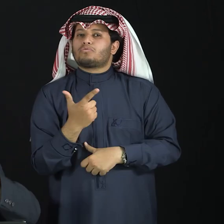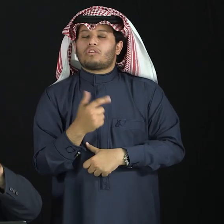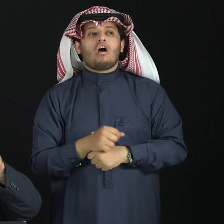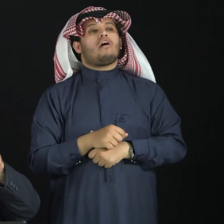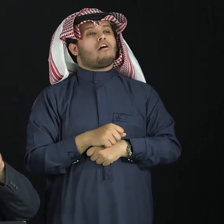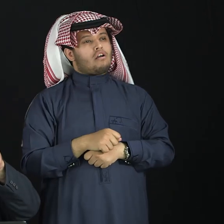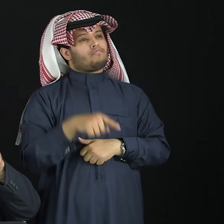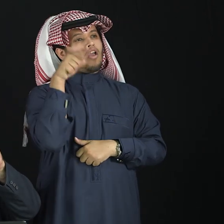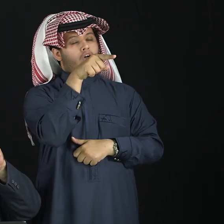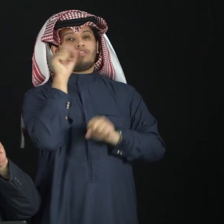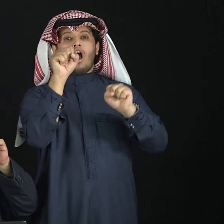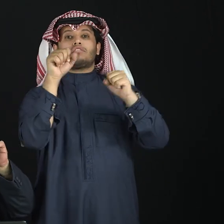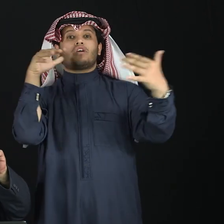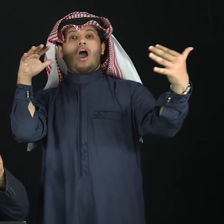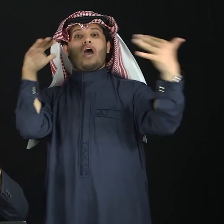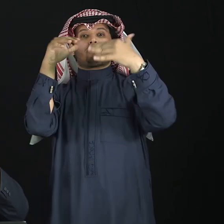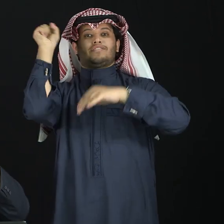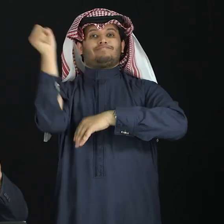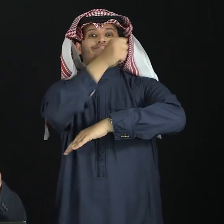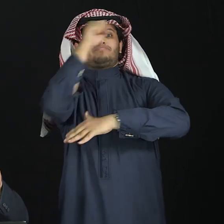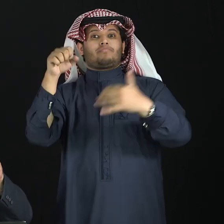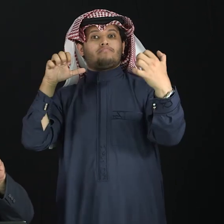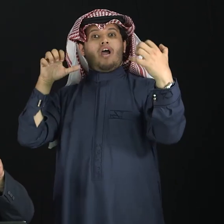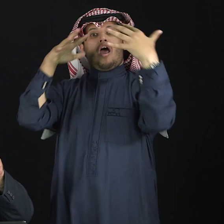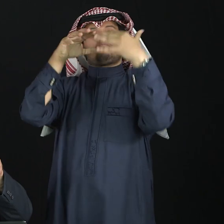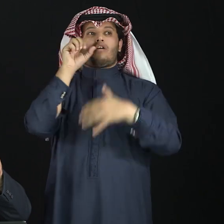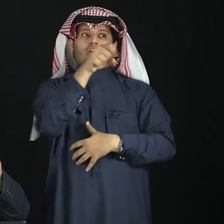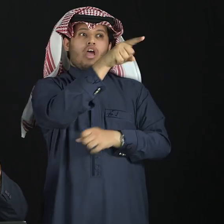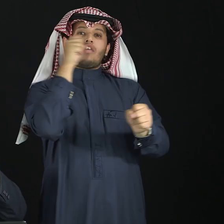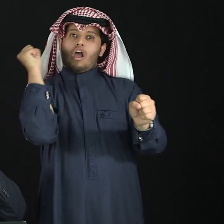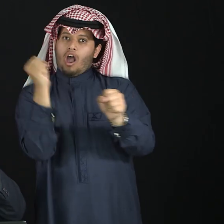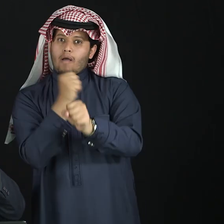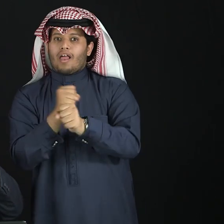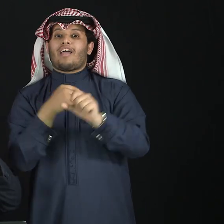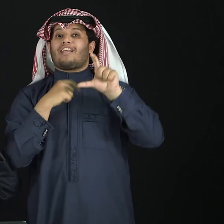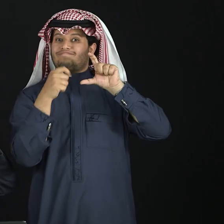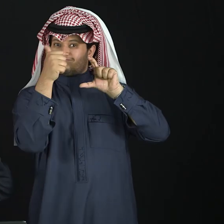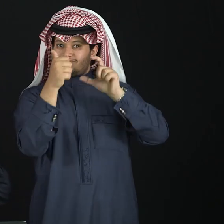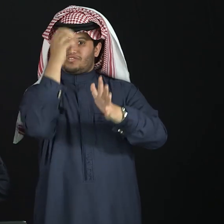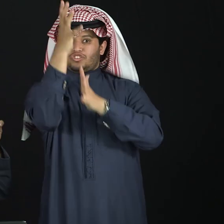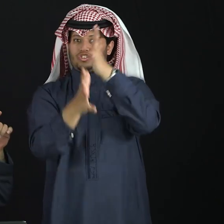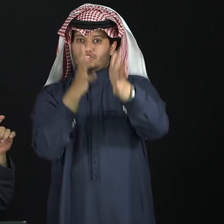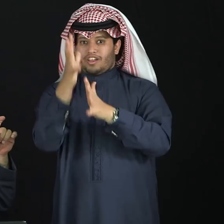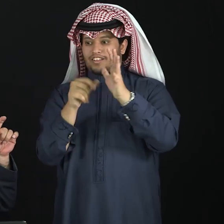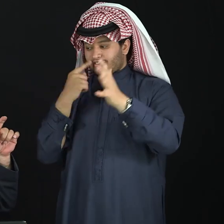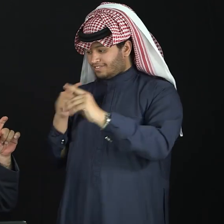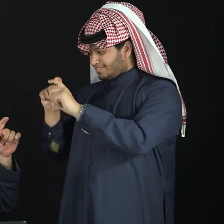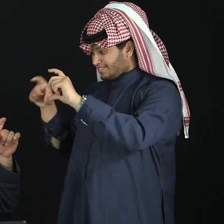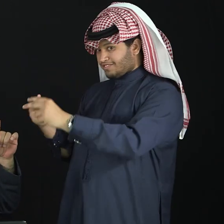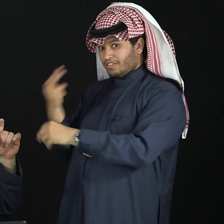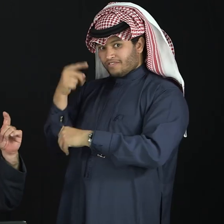I may just put a picture of a horse, you see, yes, on